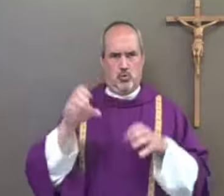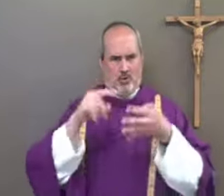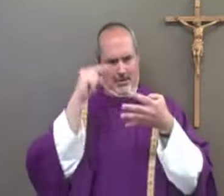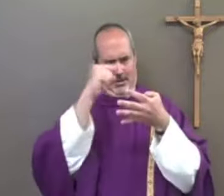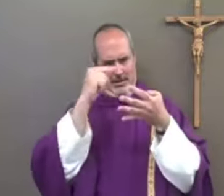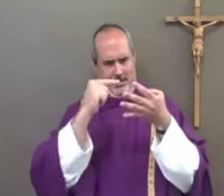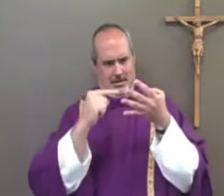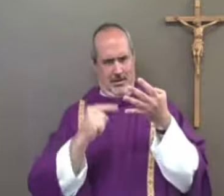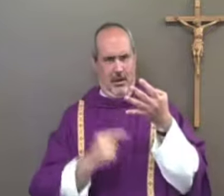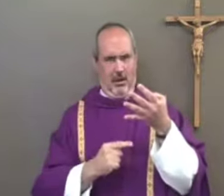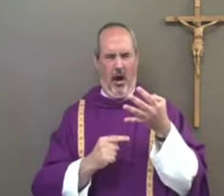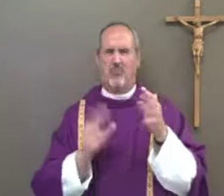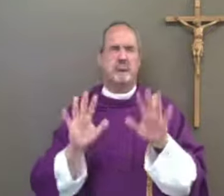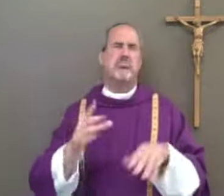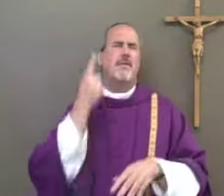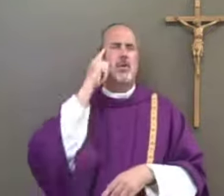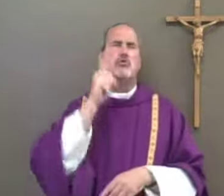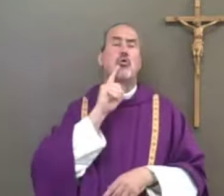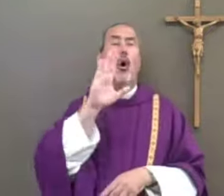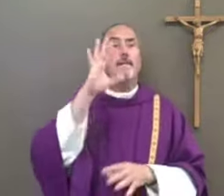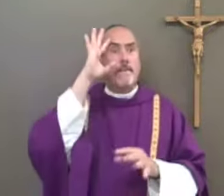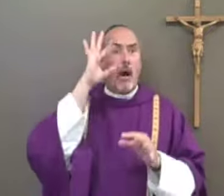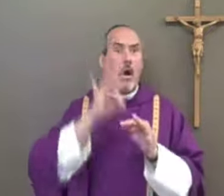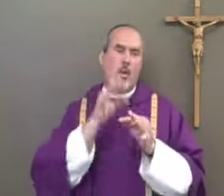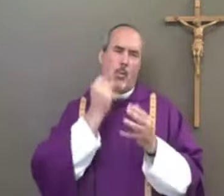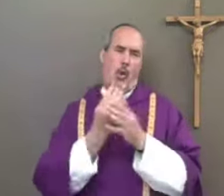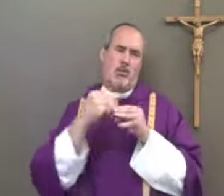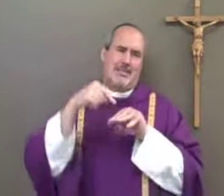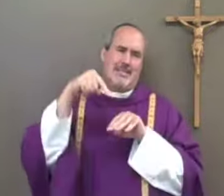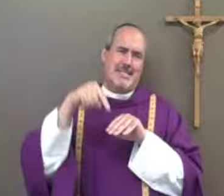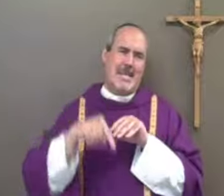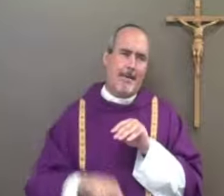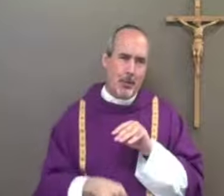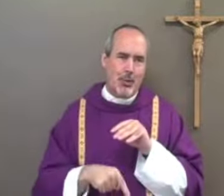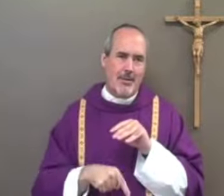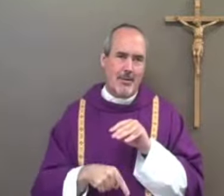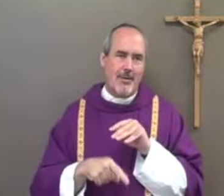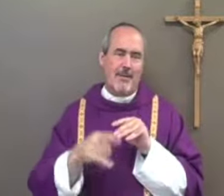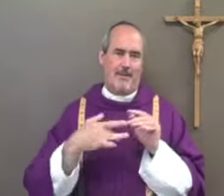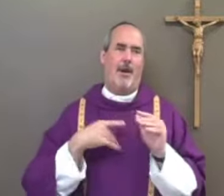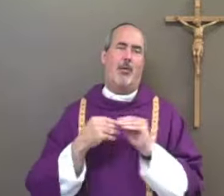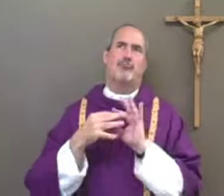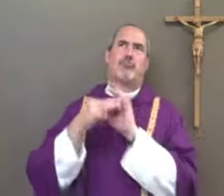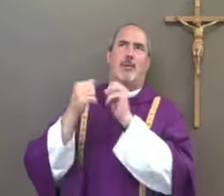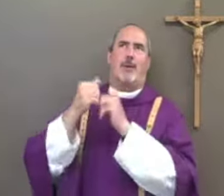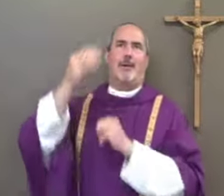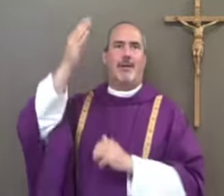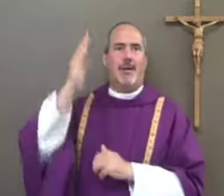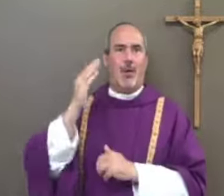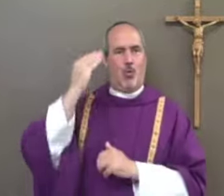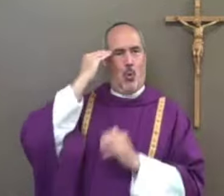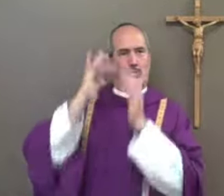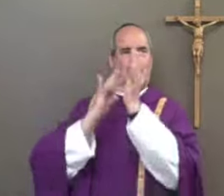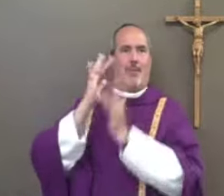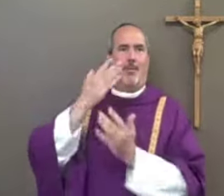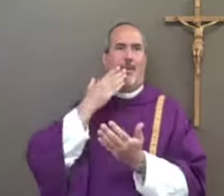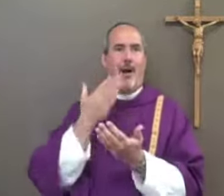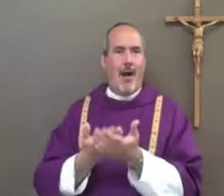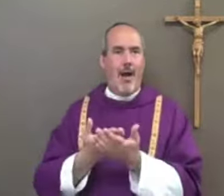If you do these four things, for sure your faith is going to grow and deepen and your relationship with